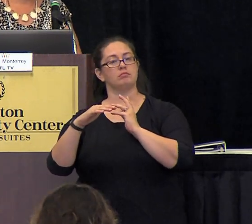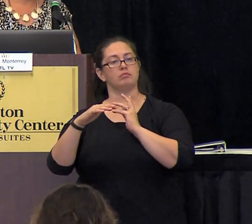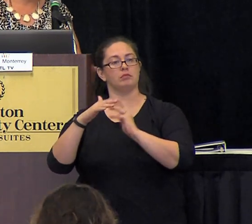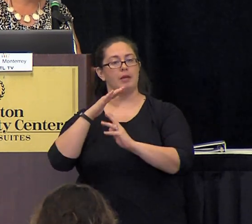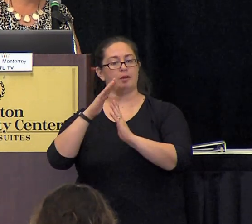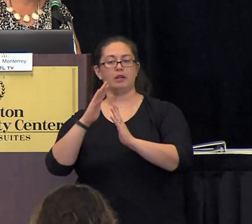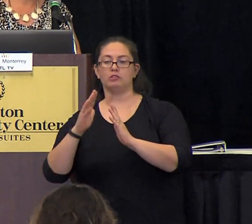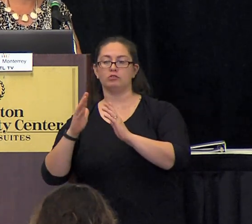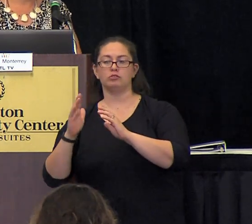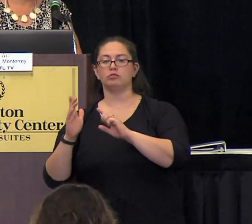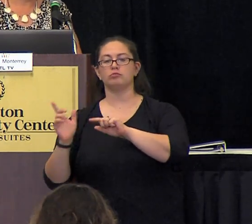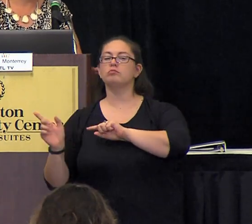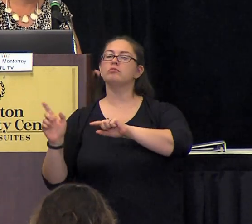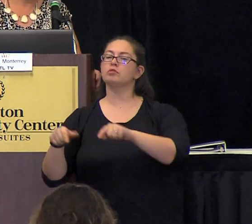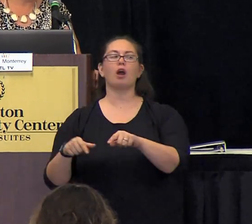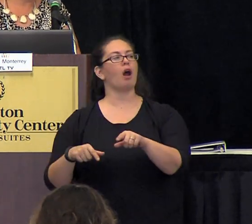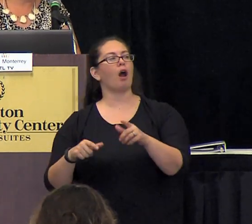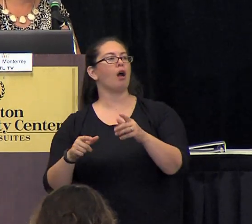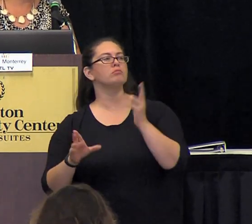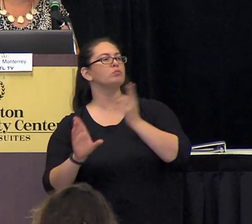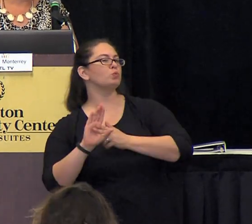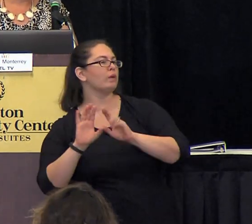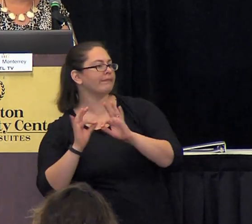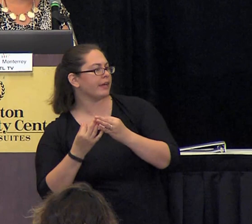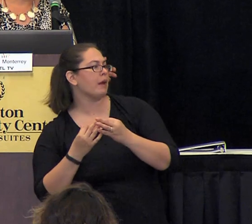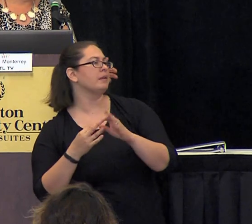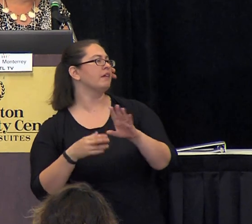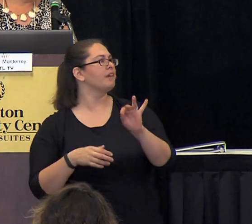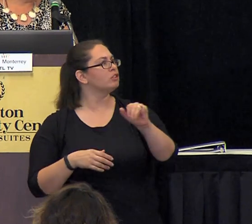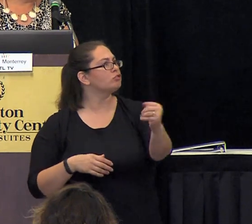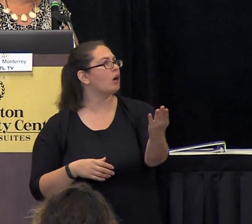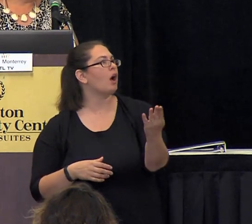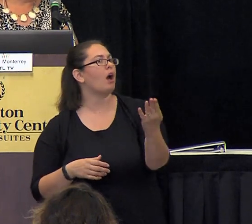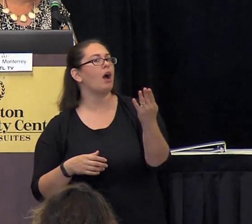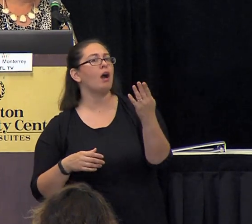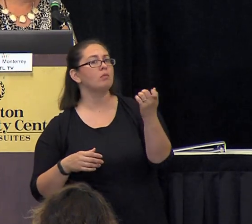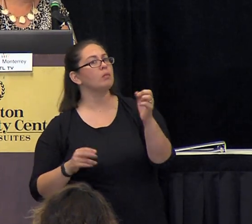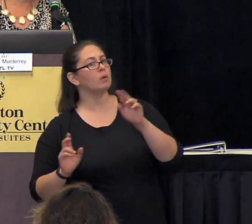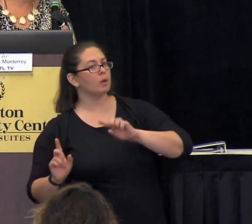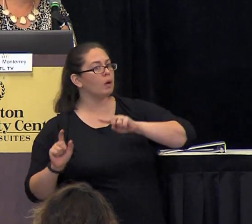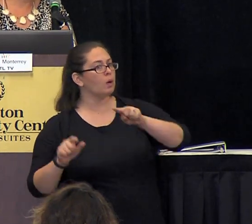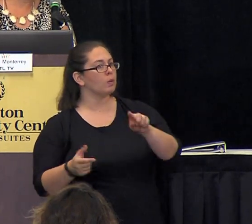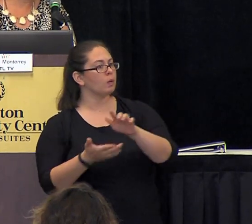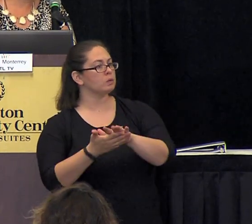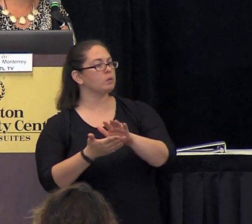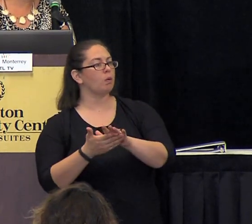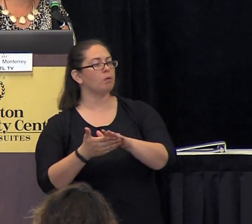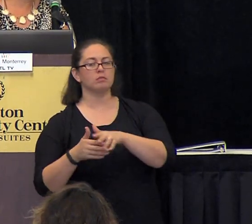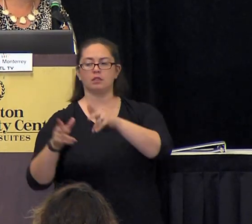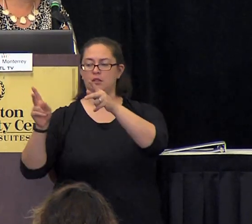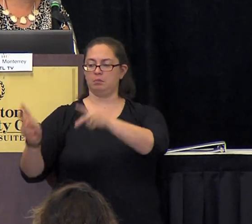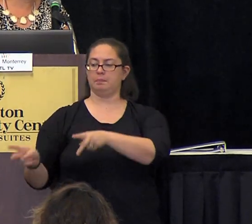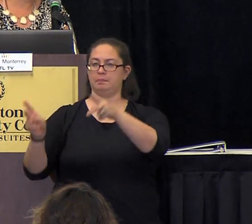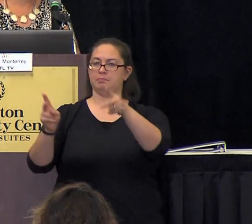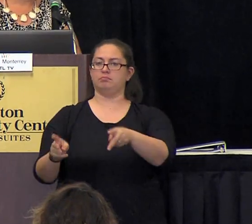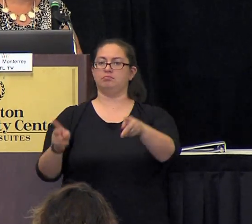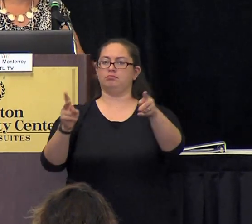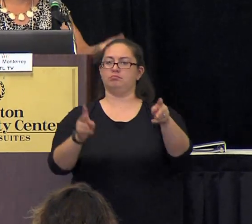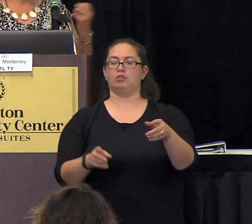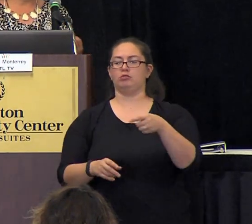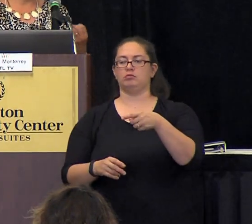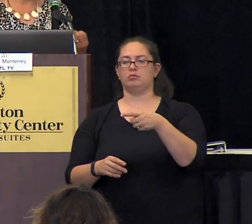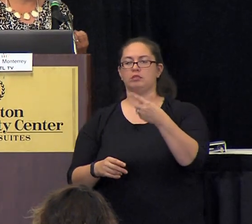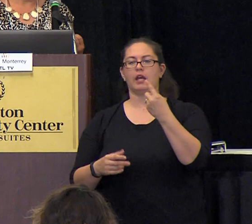to join families to find a job uh or or to go to school they are individuals that we consider to be